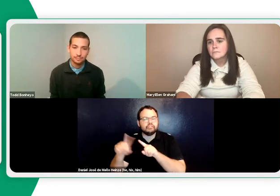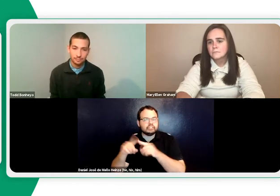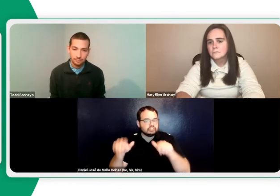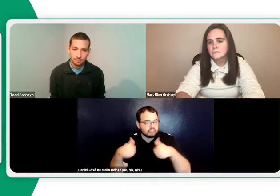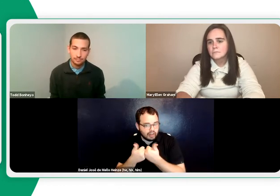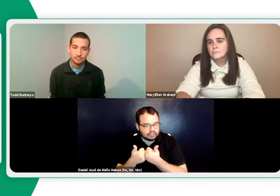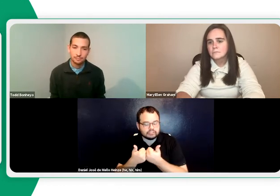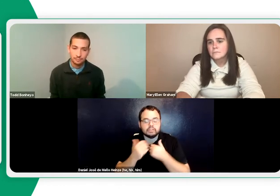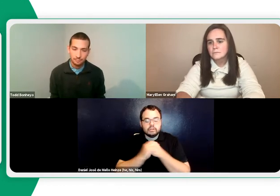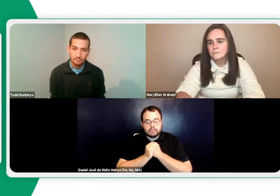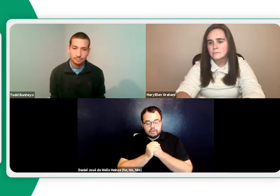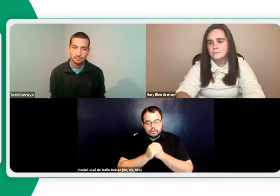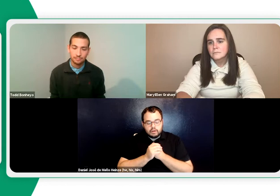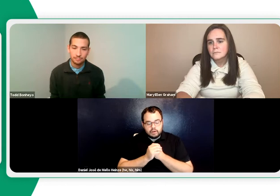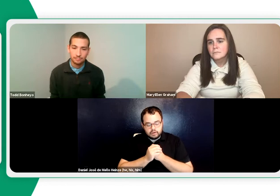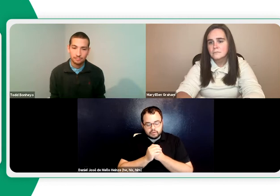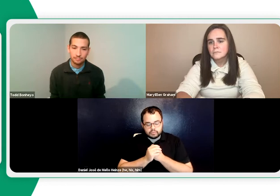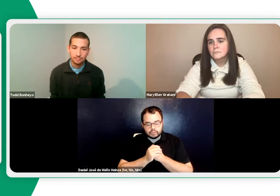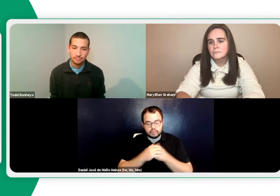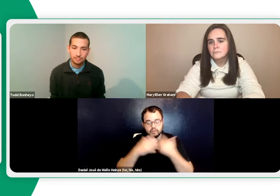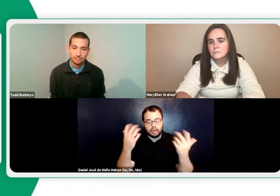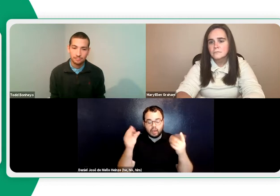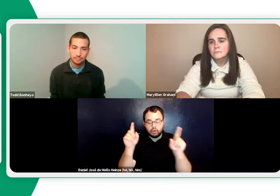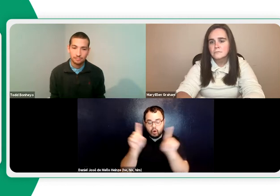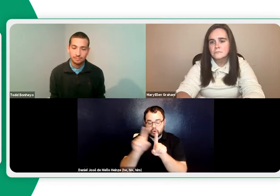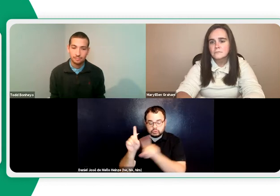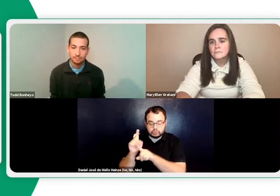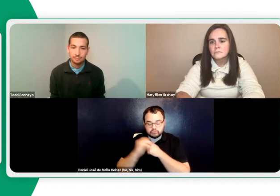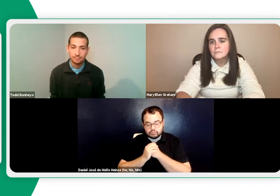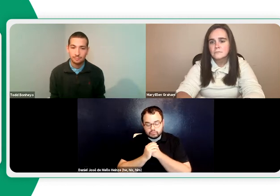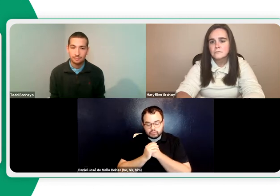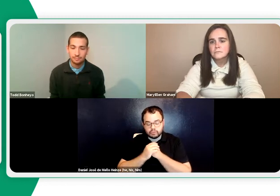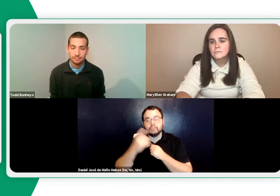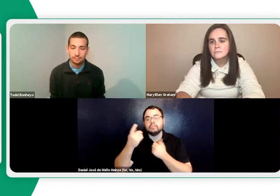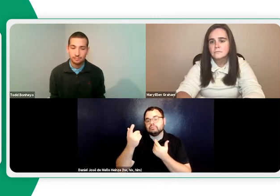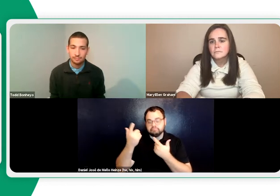transitioning online, but we took on those challenges.